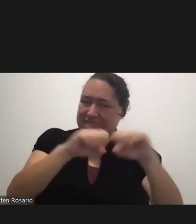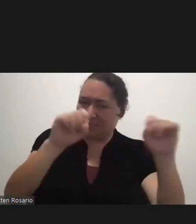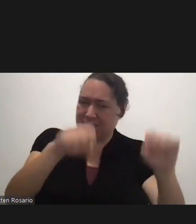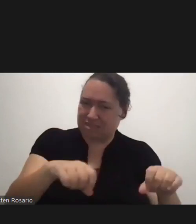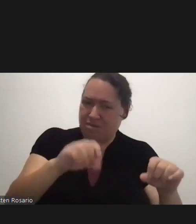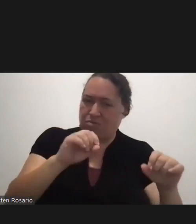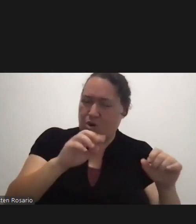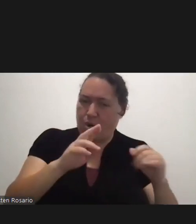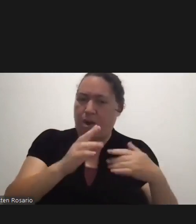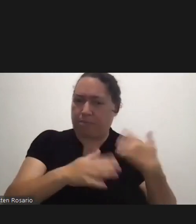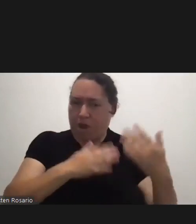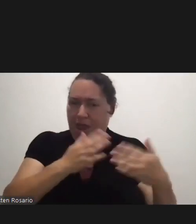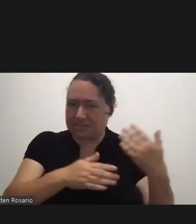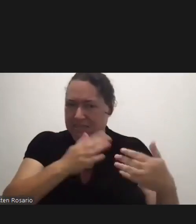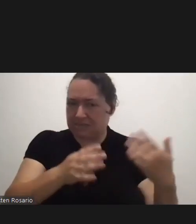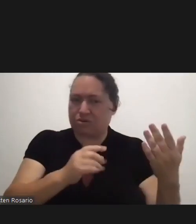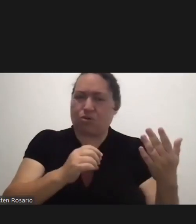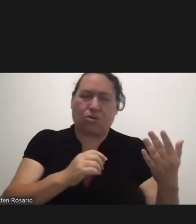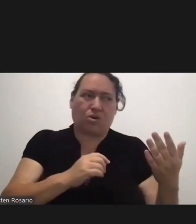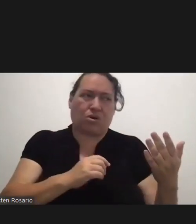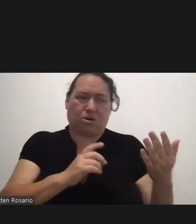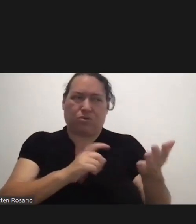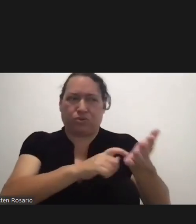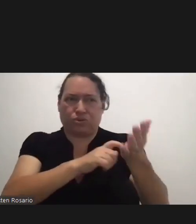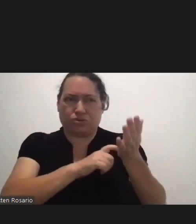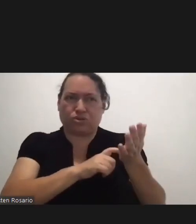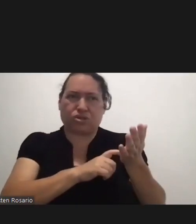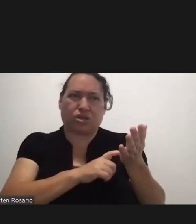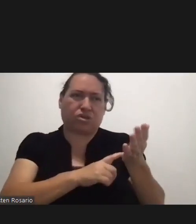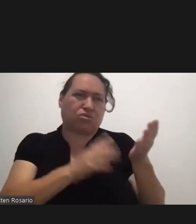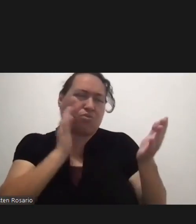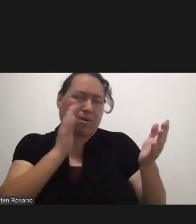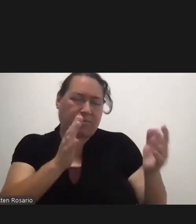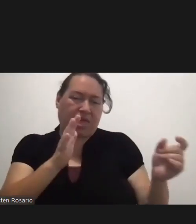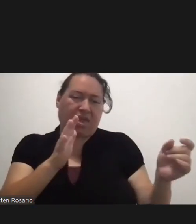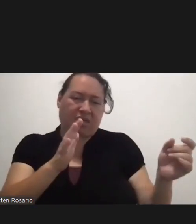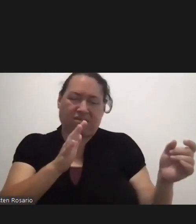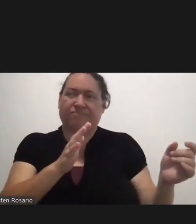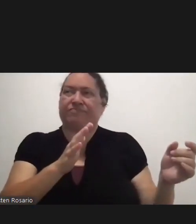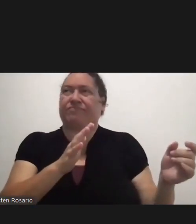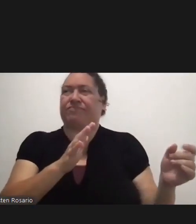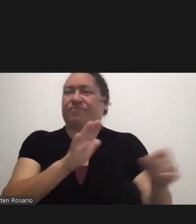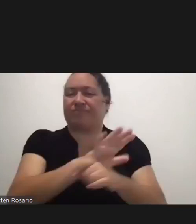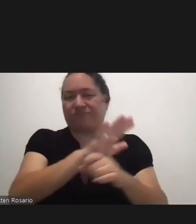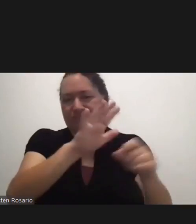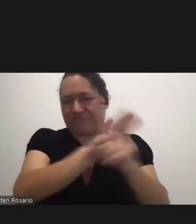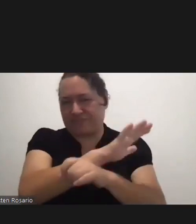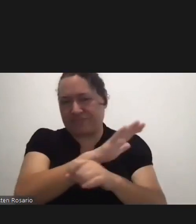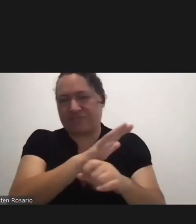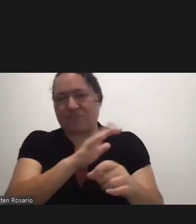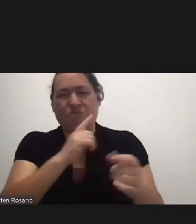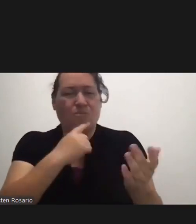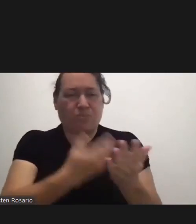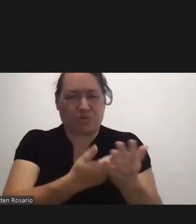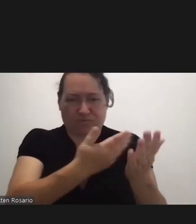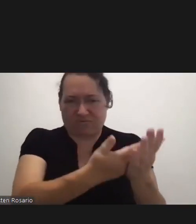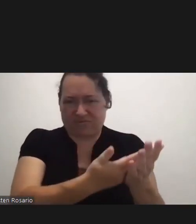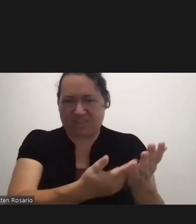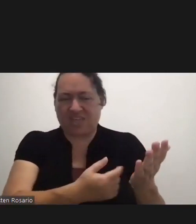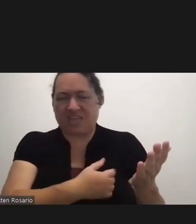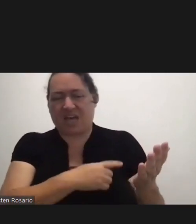Program Or Restrictions Is Going To Be Full Proof I Think The Full Proof Goes To